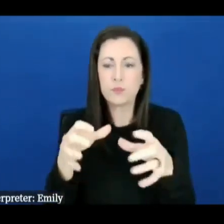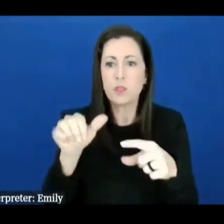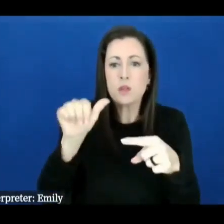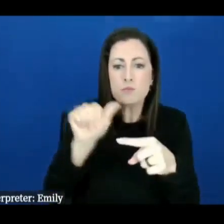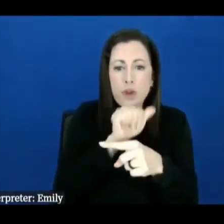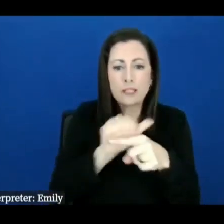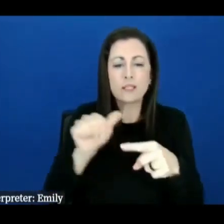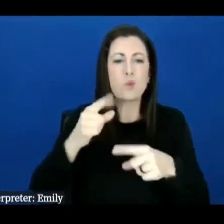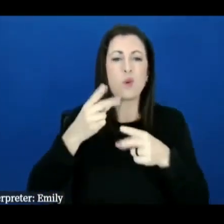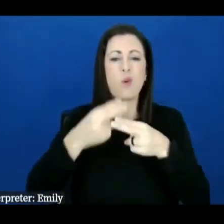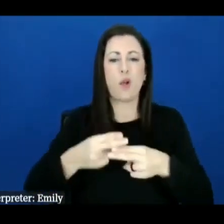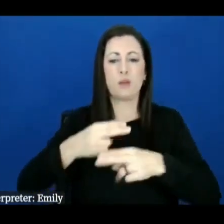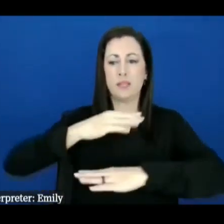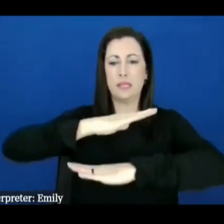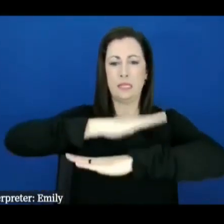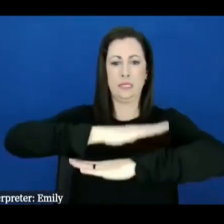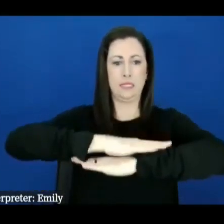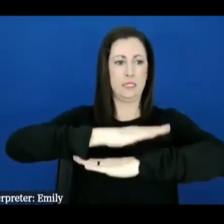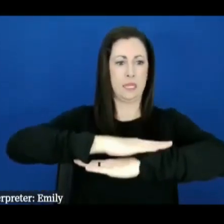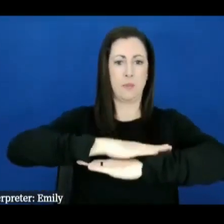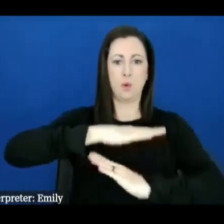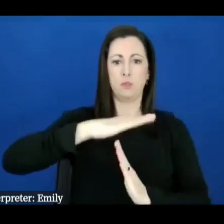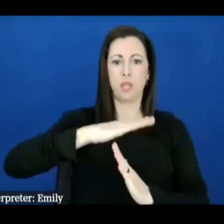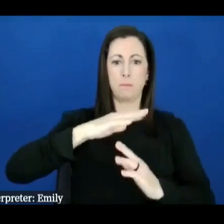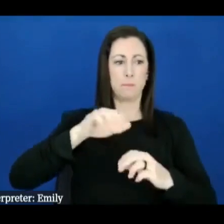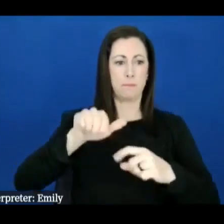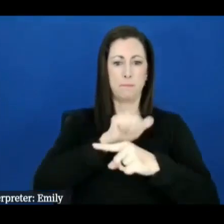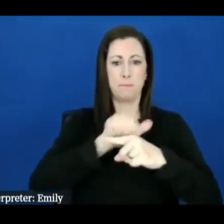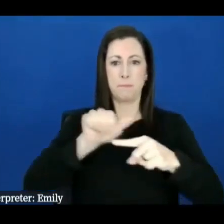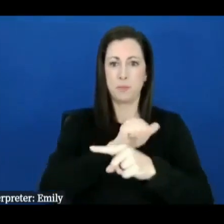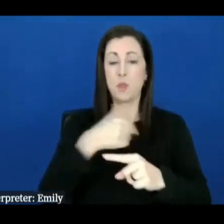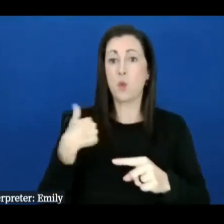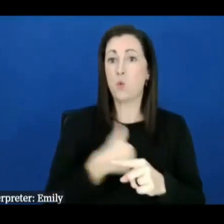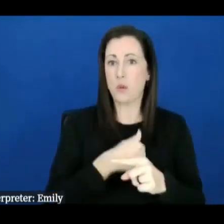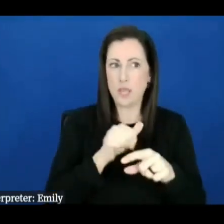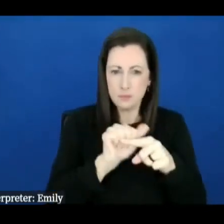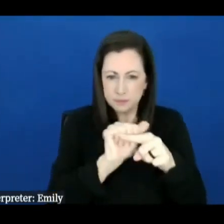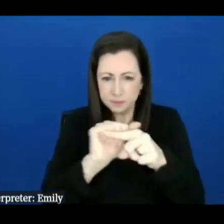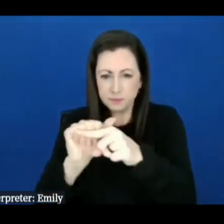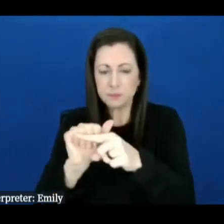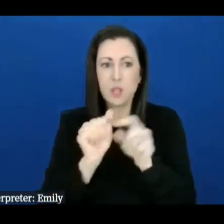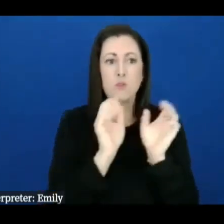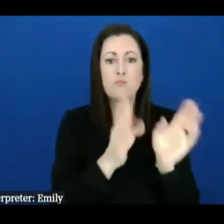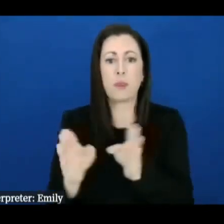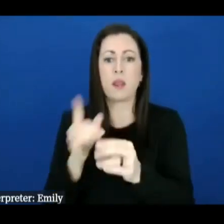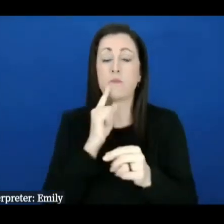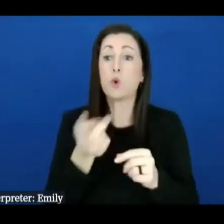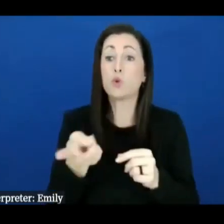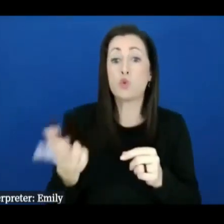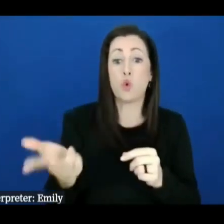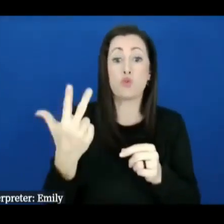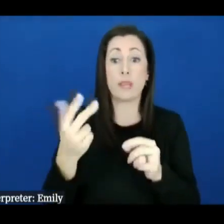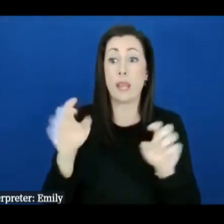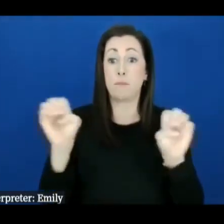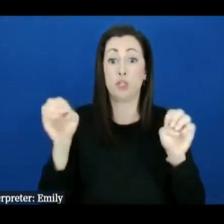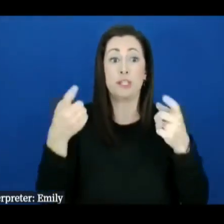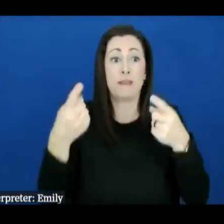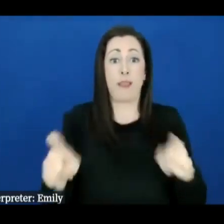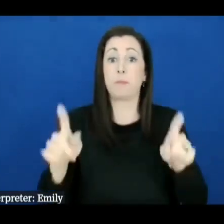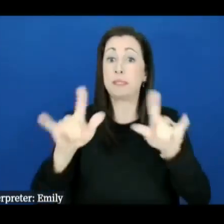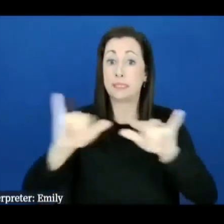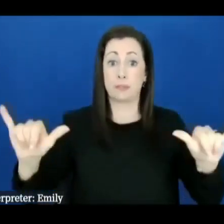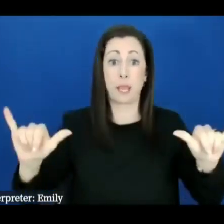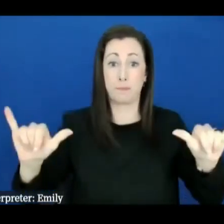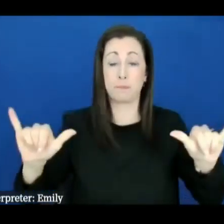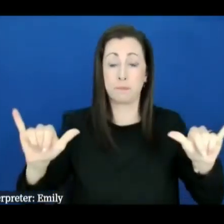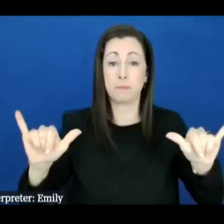sure we're prepared we prepare for at least two to possibly three simultaneous emergencies at a time so again going back to my my